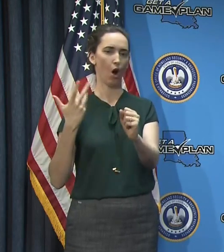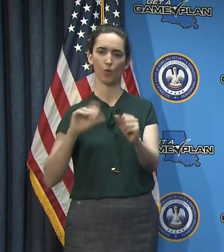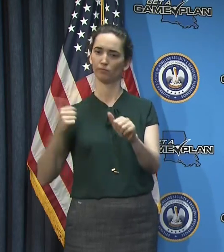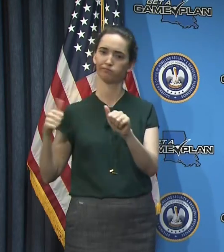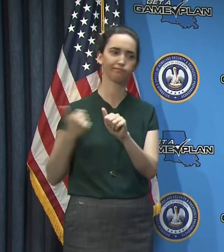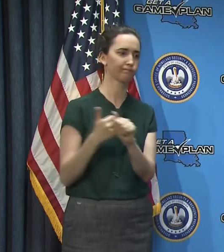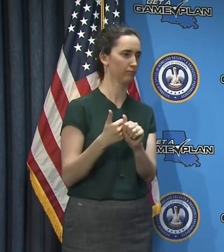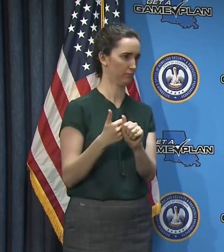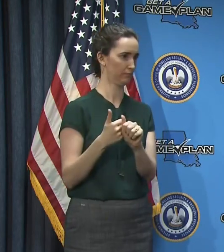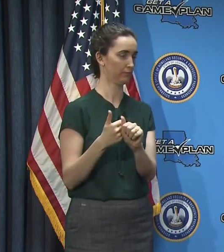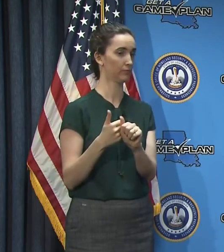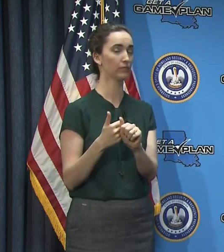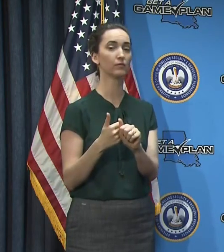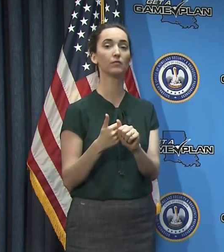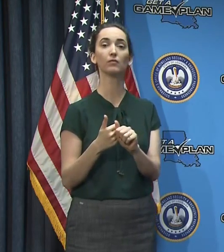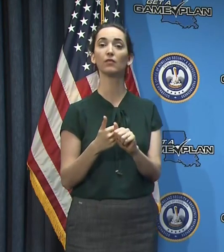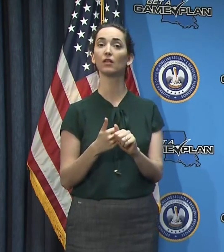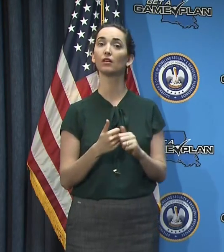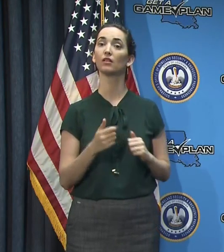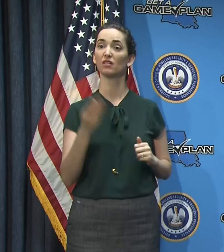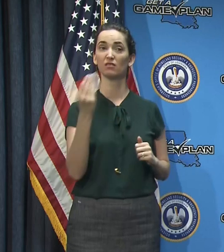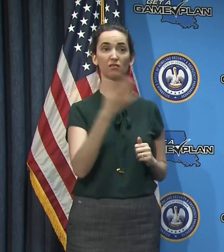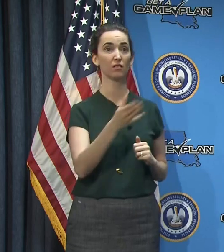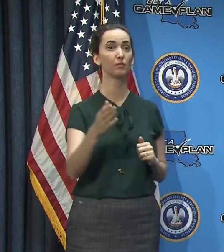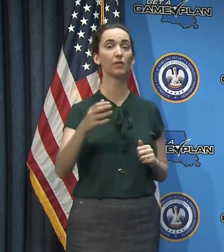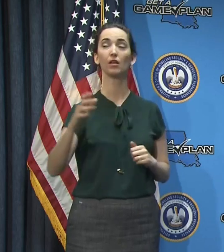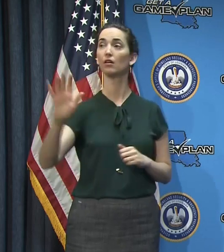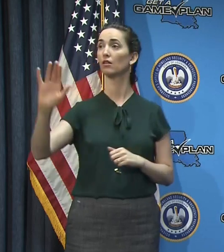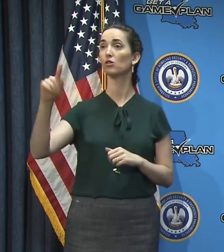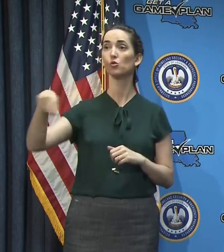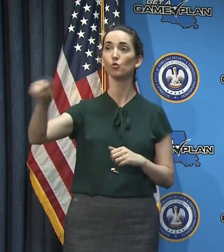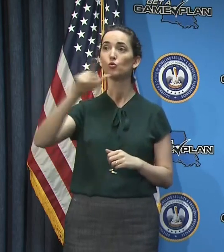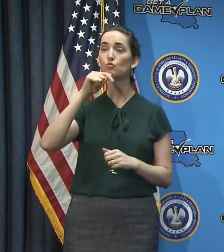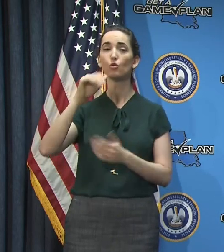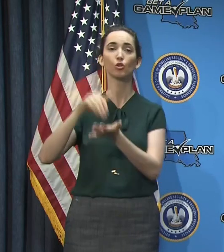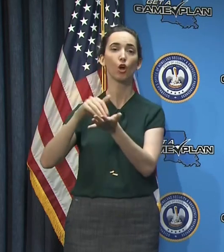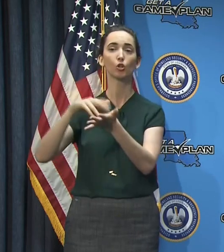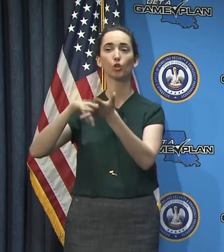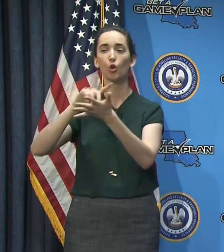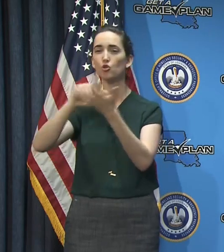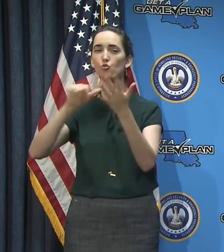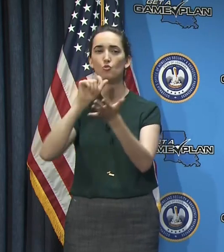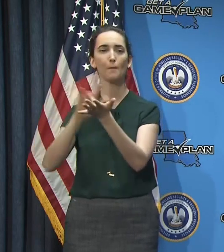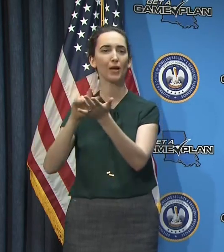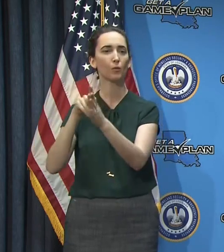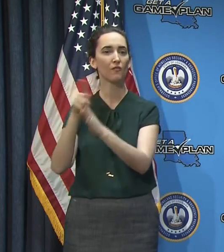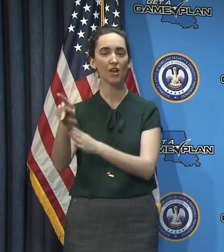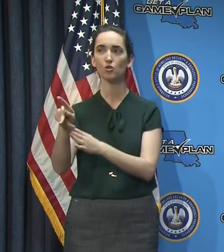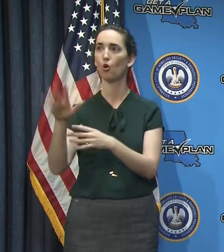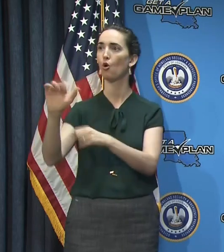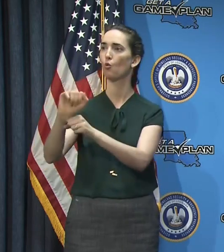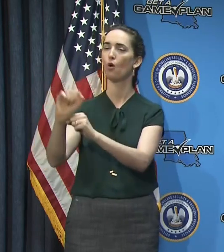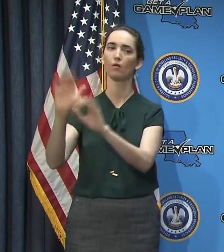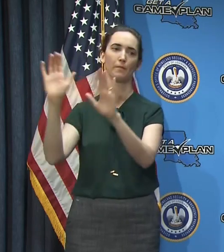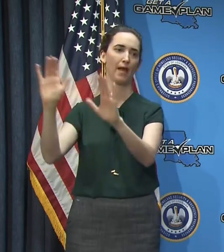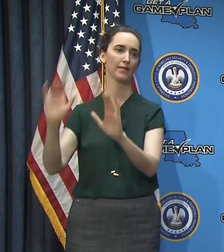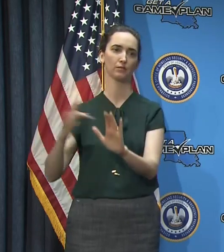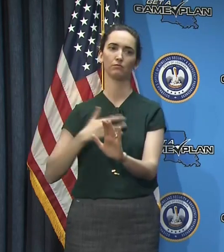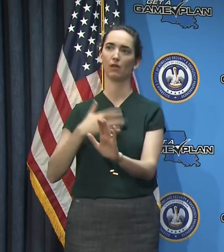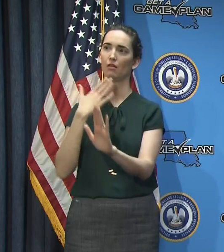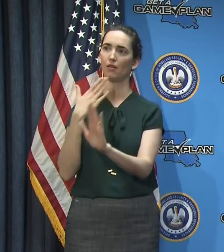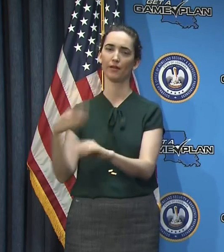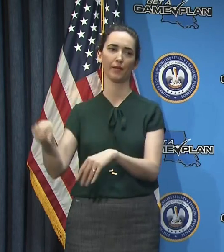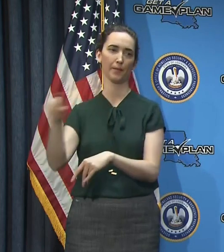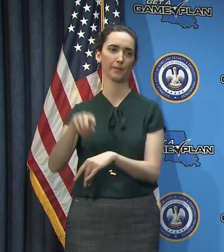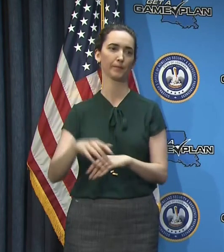I really appreciate the work that's, that's being put in, uh, by the medical community here in Louisiana. Yes, ma'am. Governor, um,